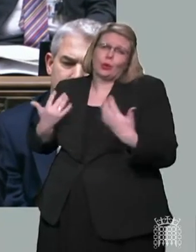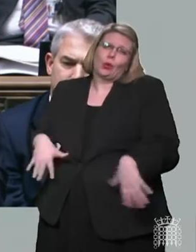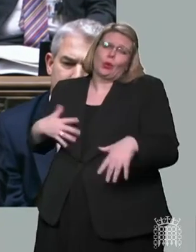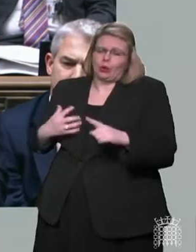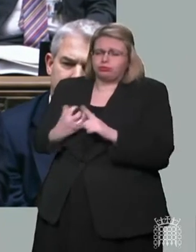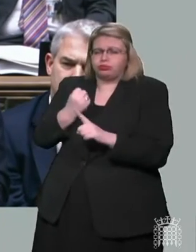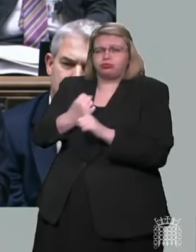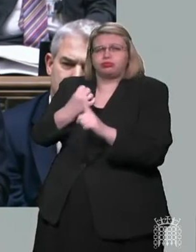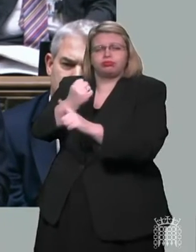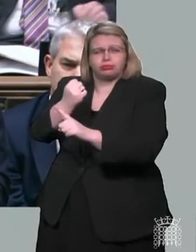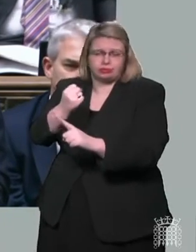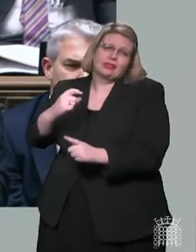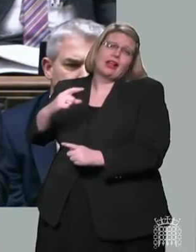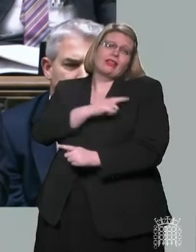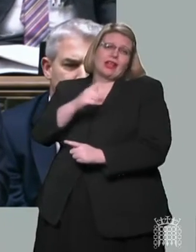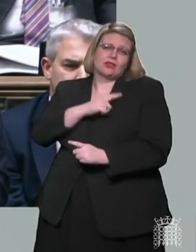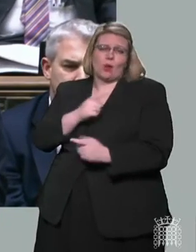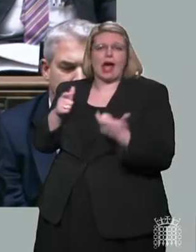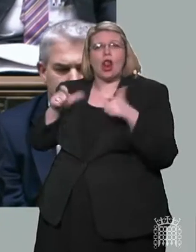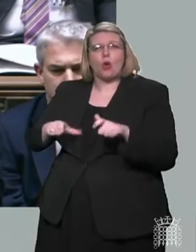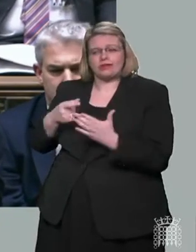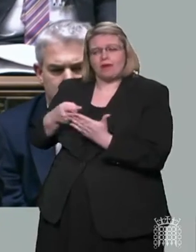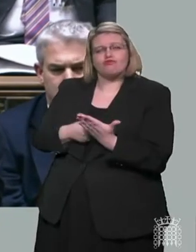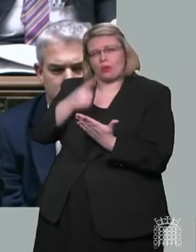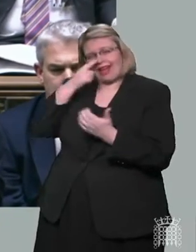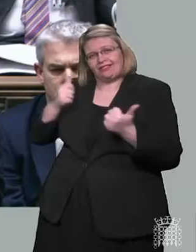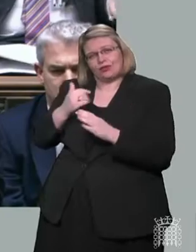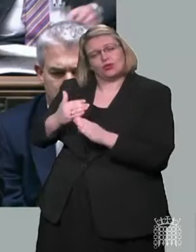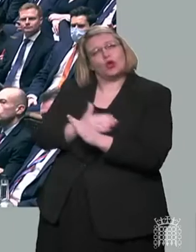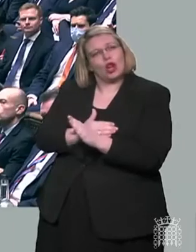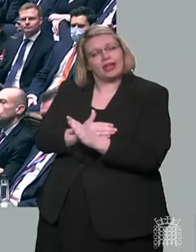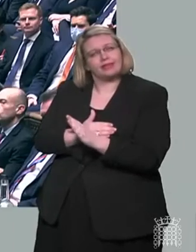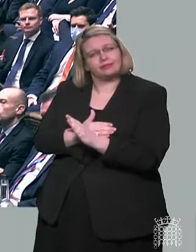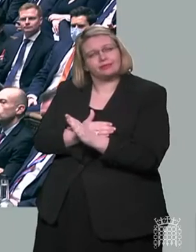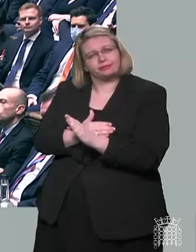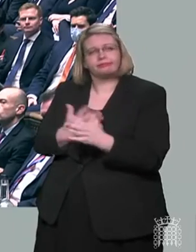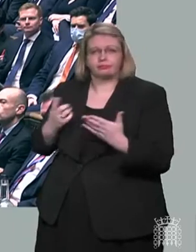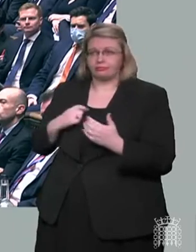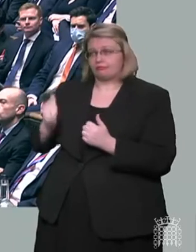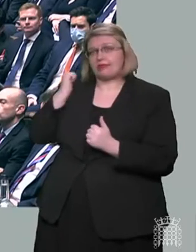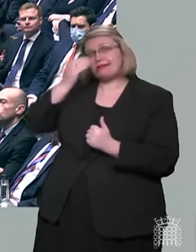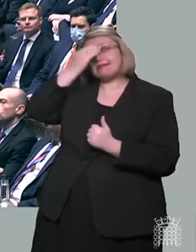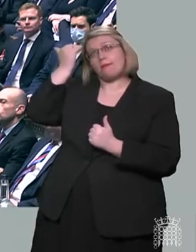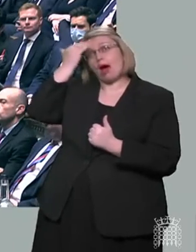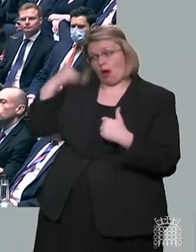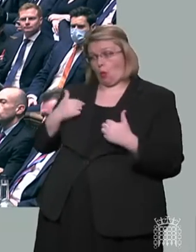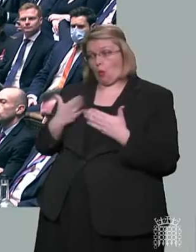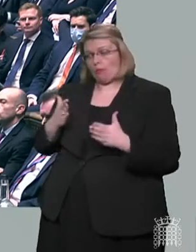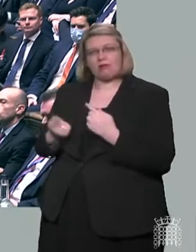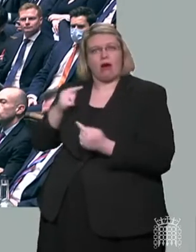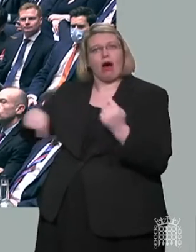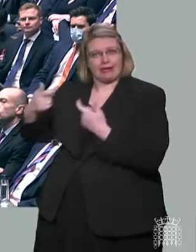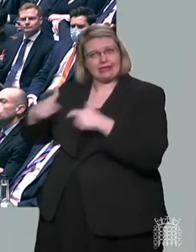that we've been able to lift our restrictions earlier than other comparable countries. Opening up last summer while others remained